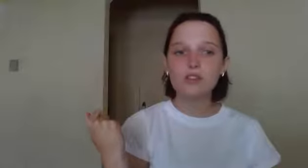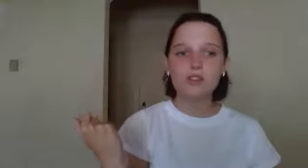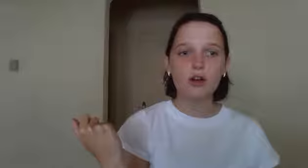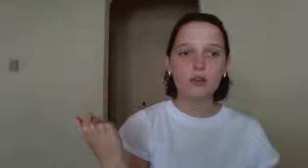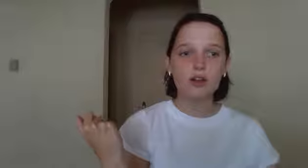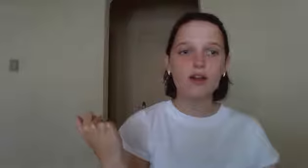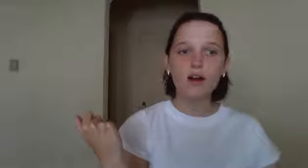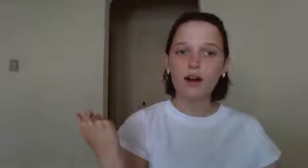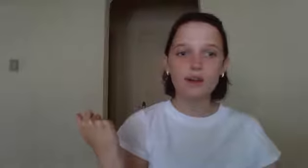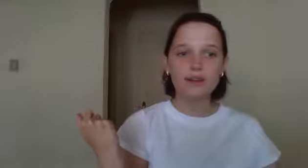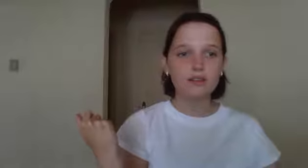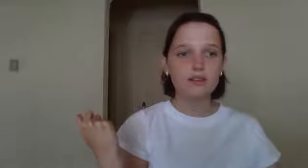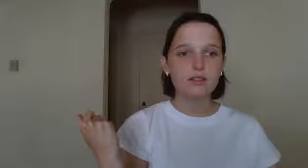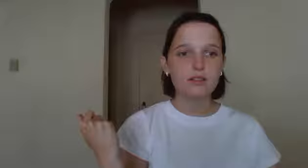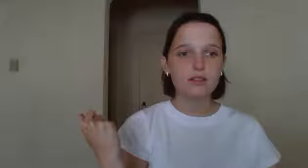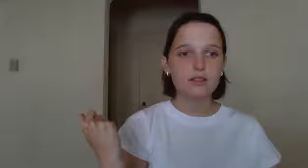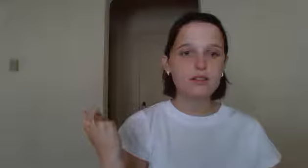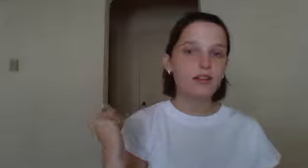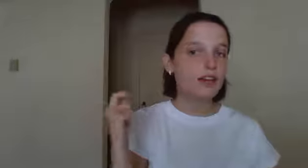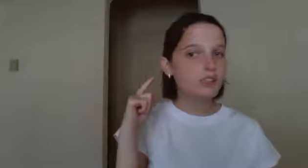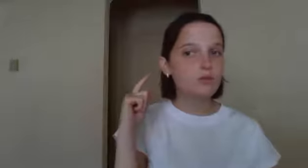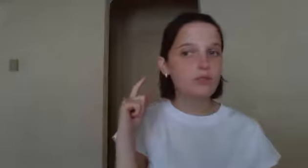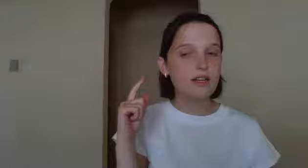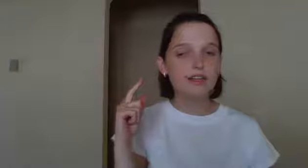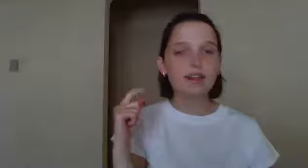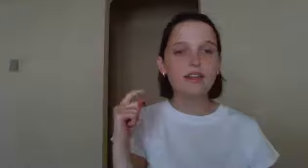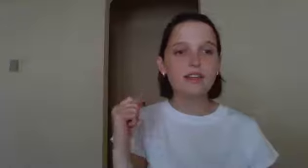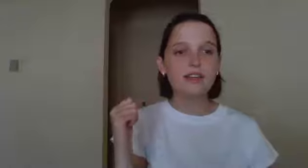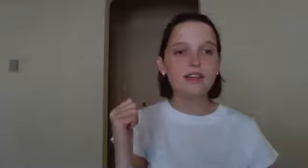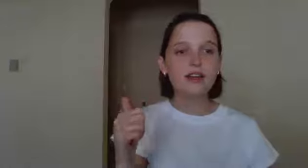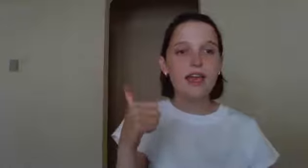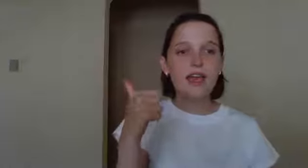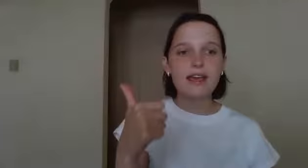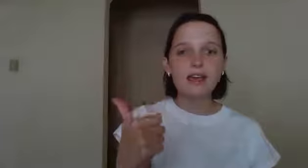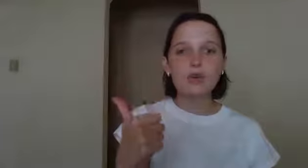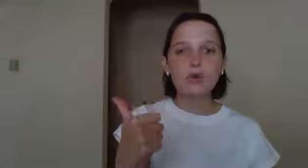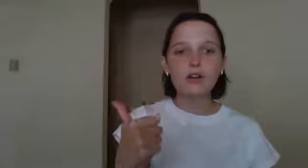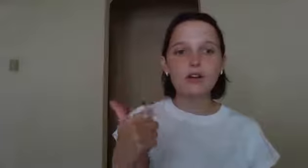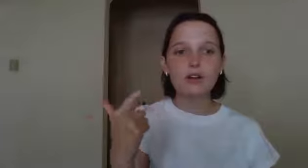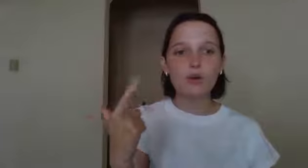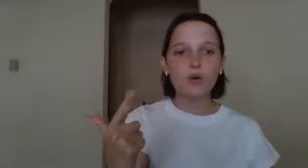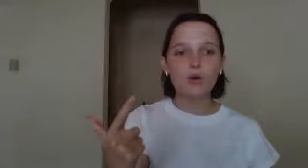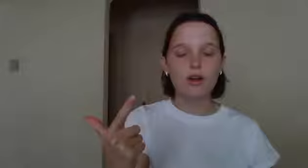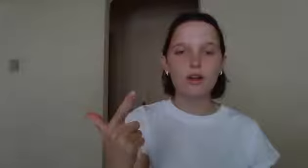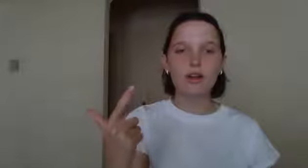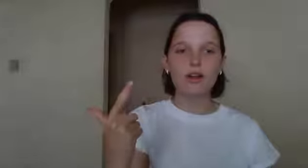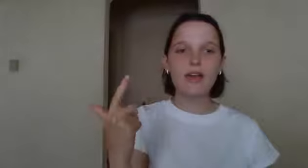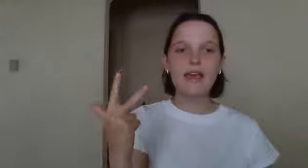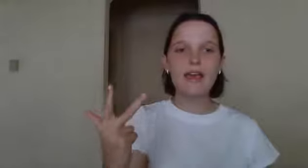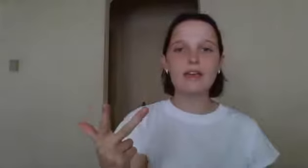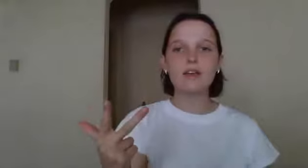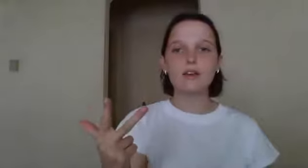start with H. Next. Next set. Listen. Acorn. Corn. Ache.